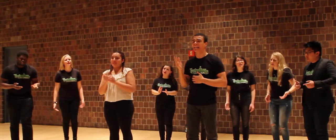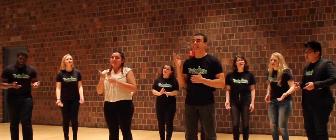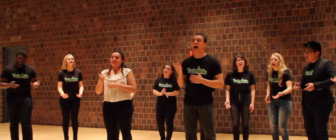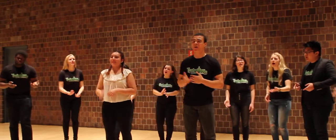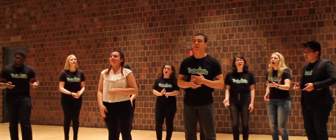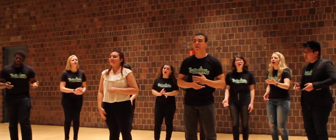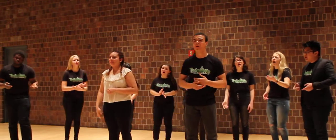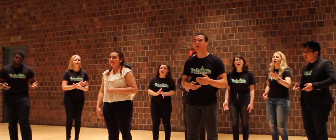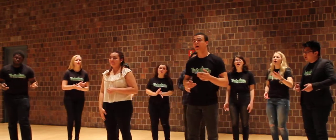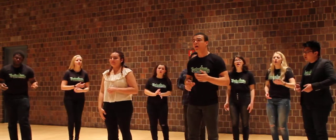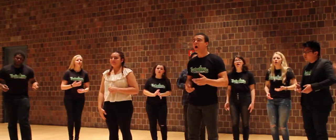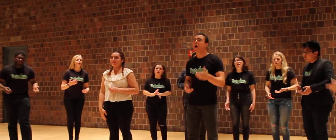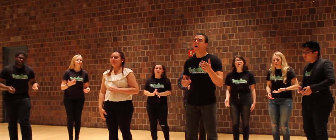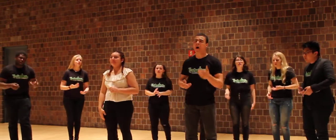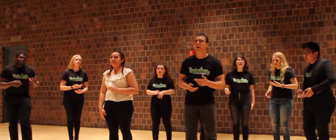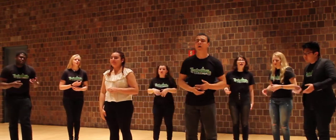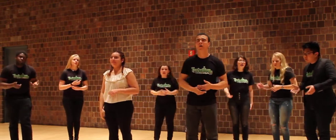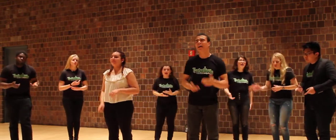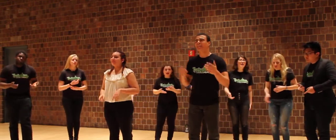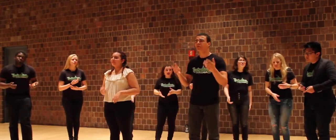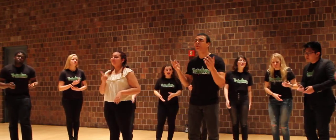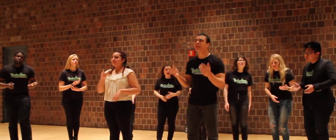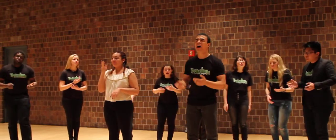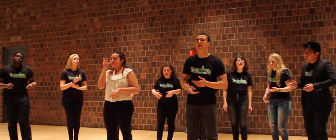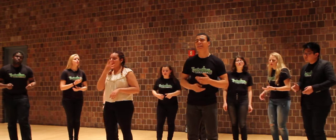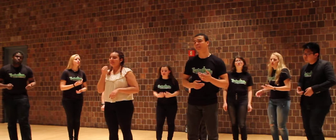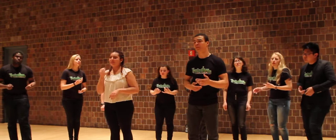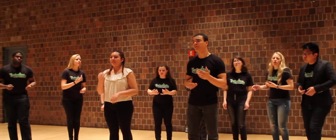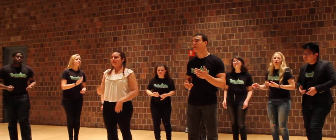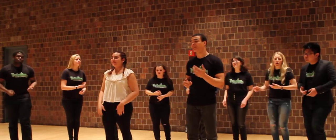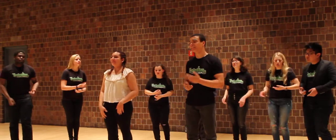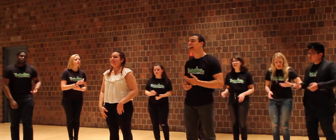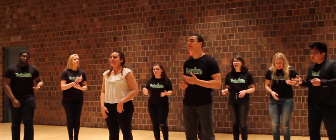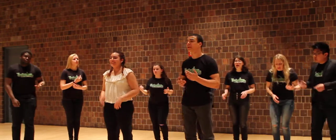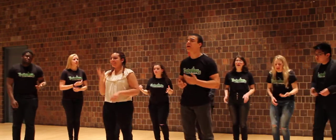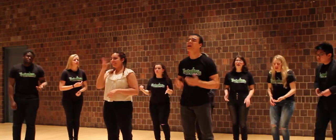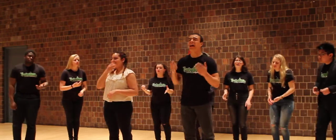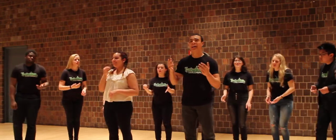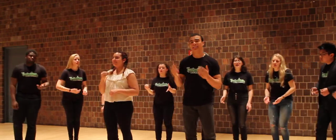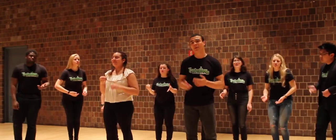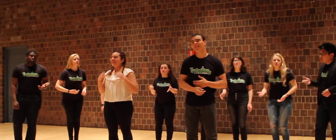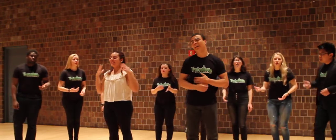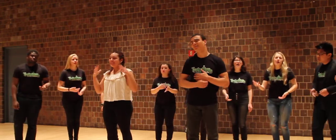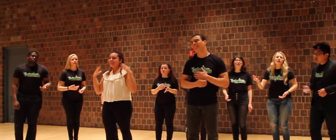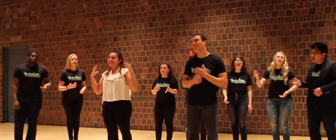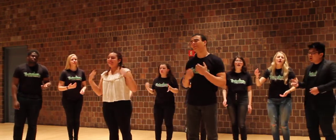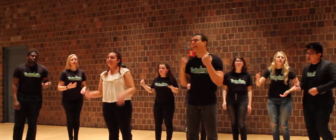now. Oh, and you look as beautiful as ever. And I swear that every day will get